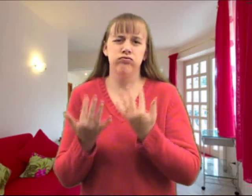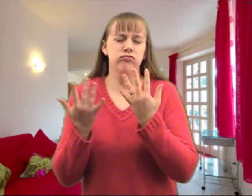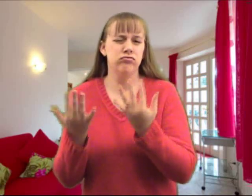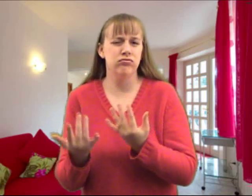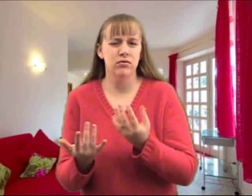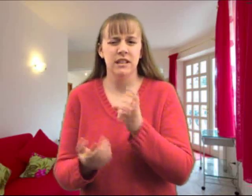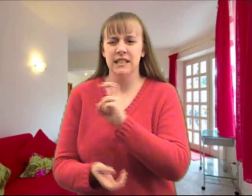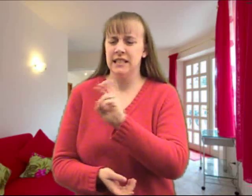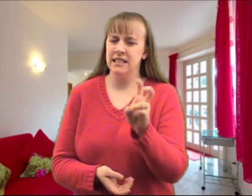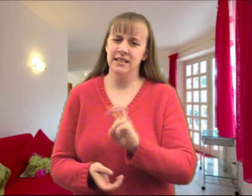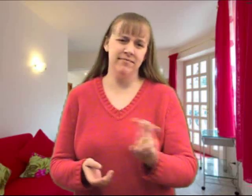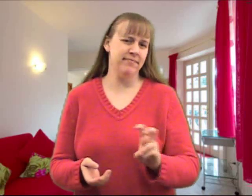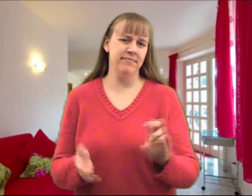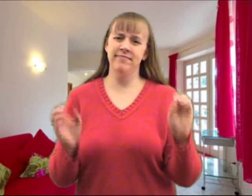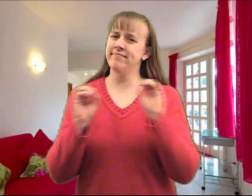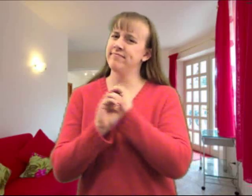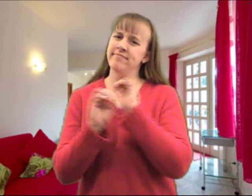hours and no pizza.